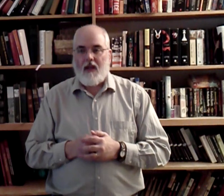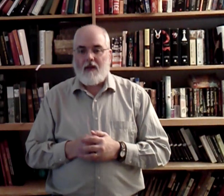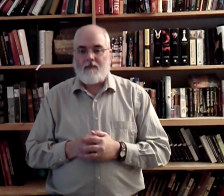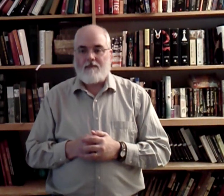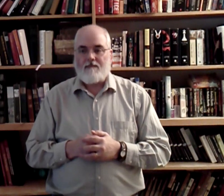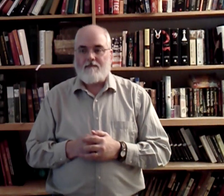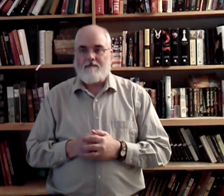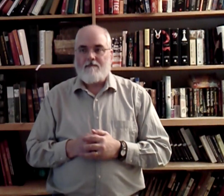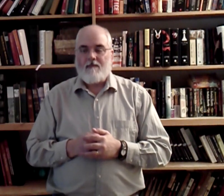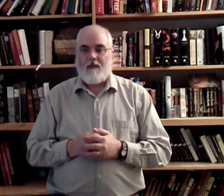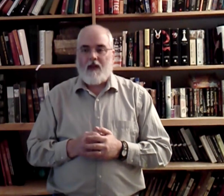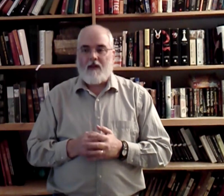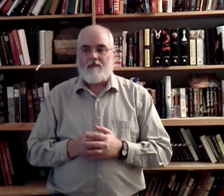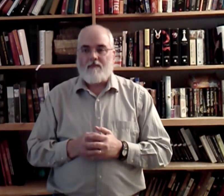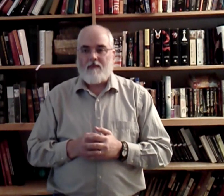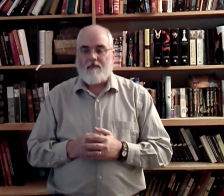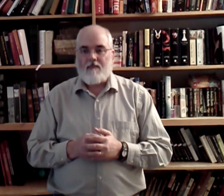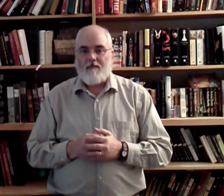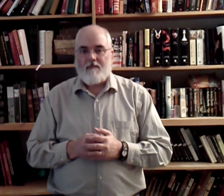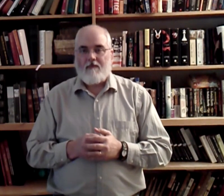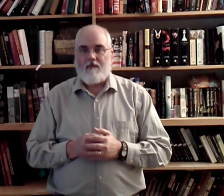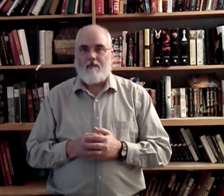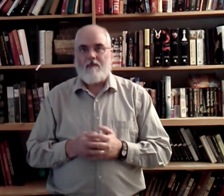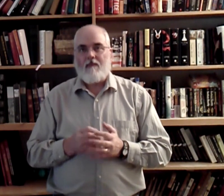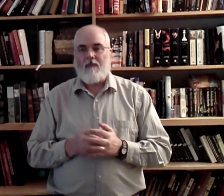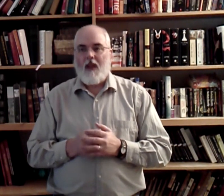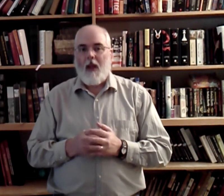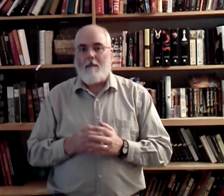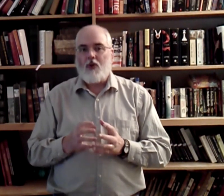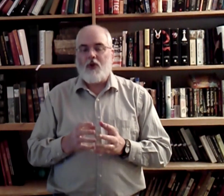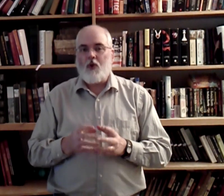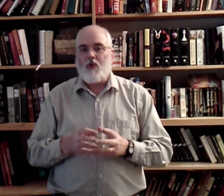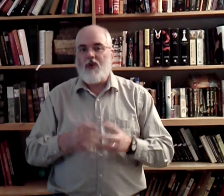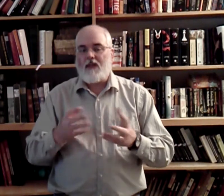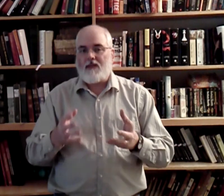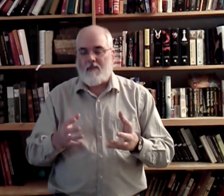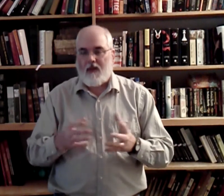person who does something.